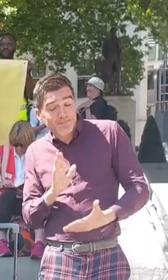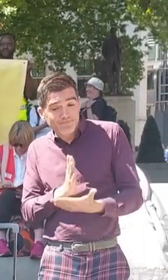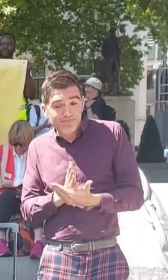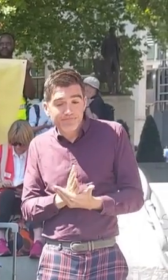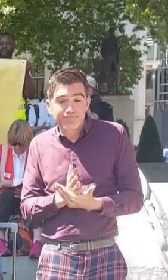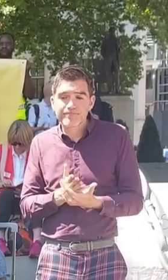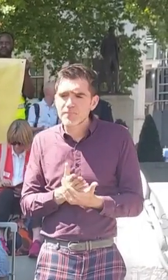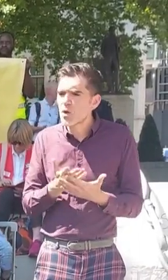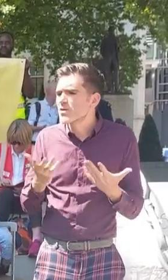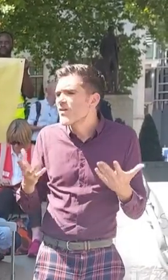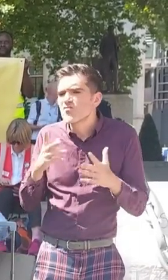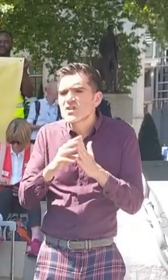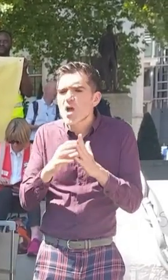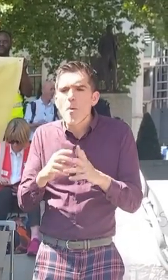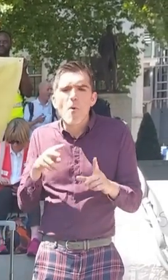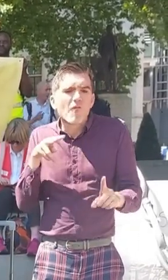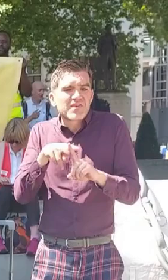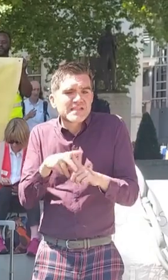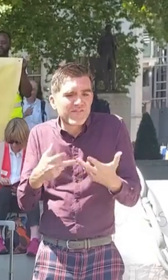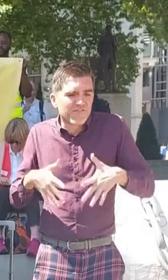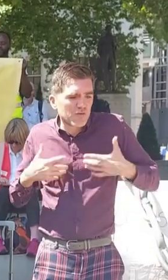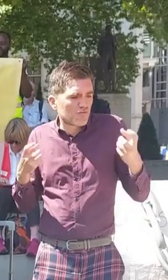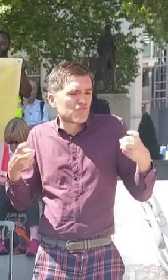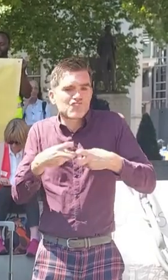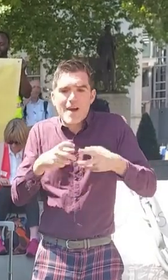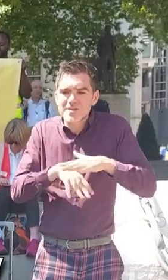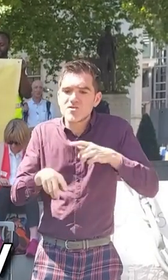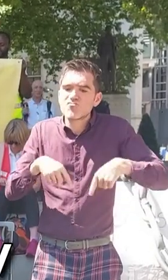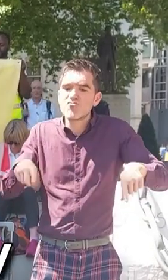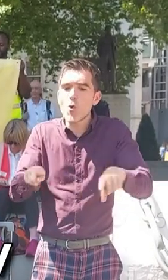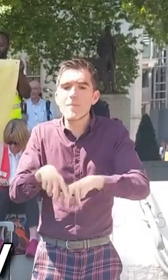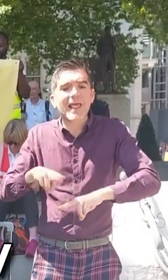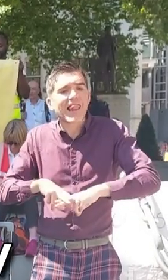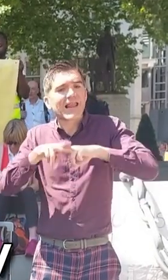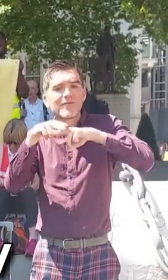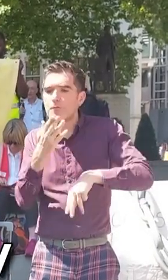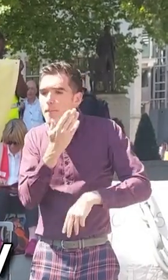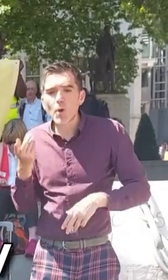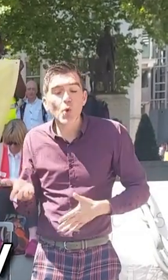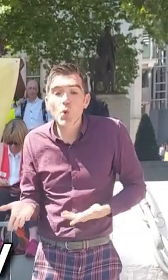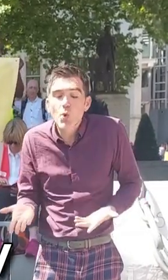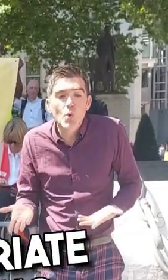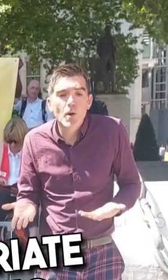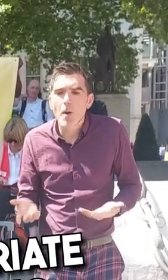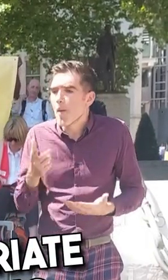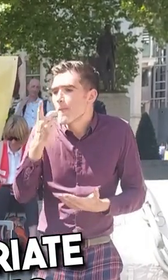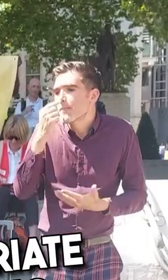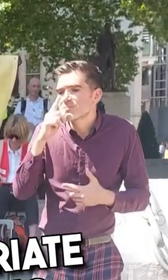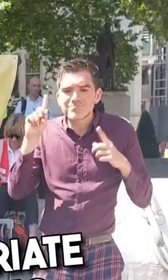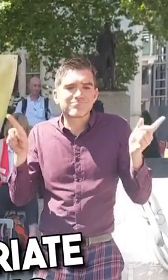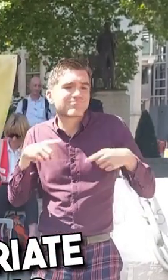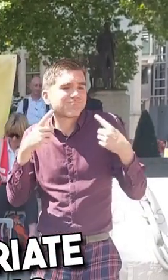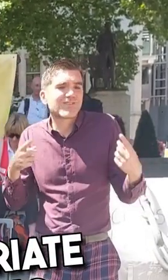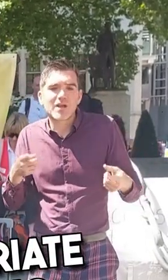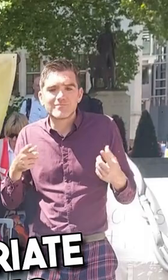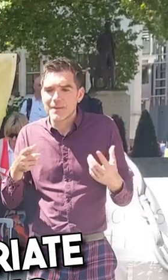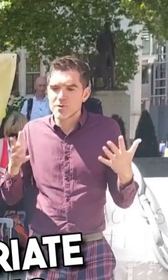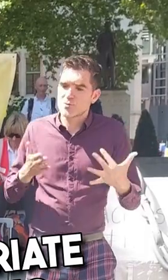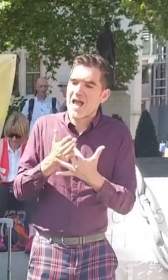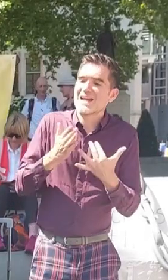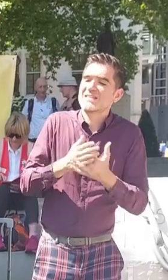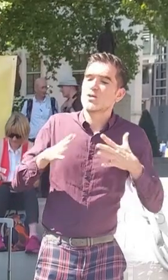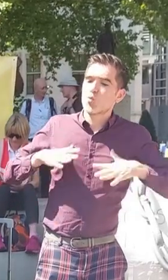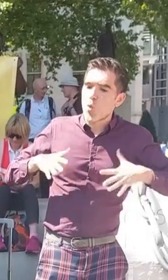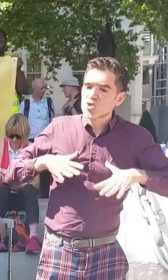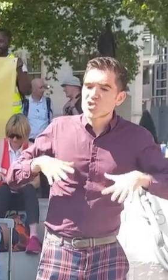Victims might be trapped in a room without a lift, they might be unable to access appropriate washing facilities